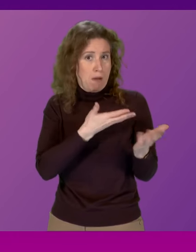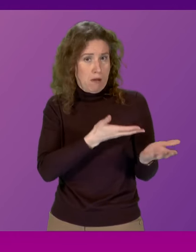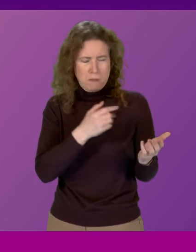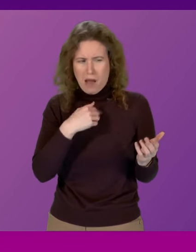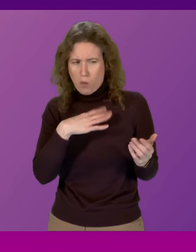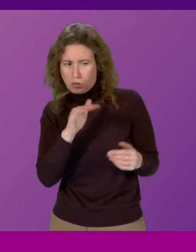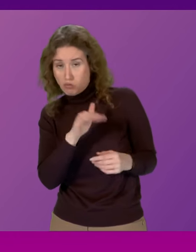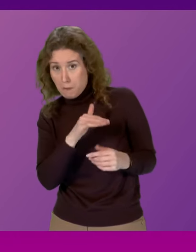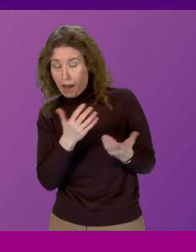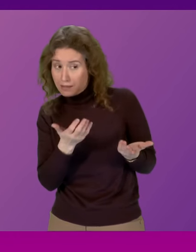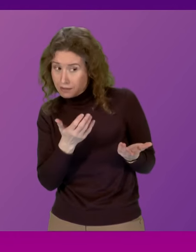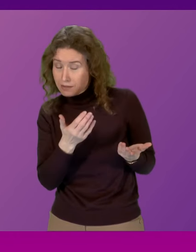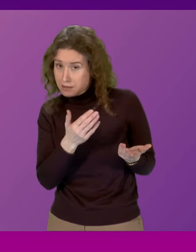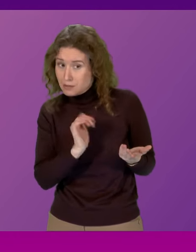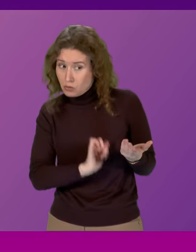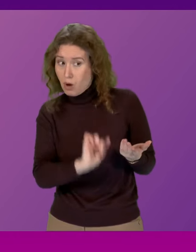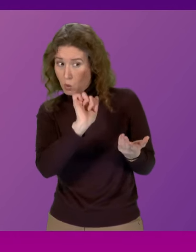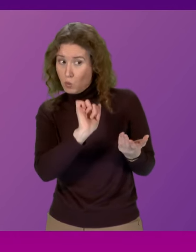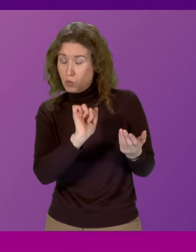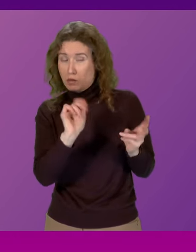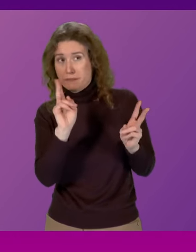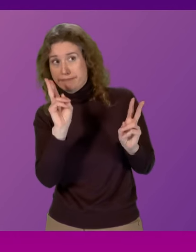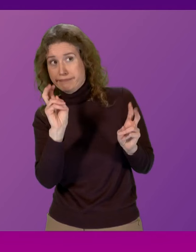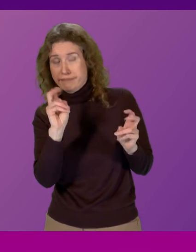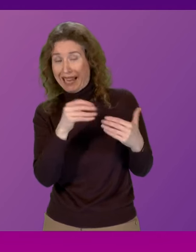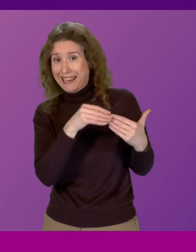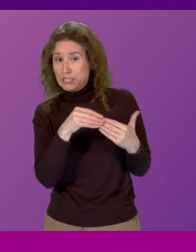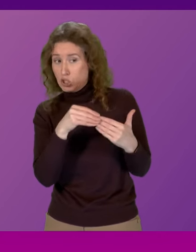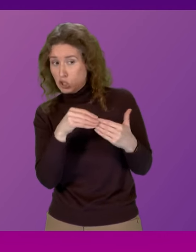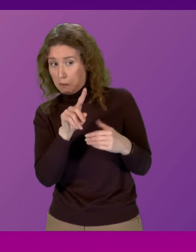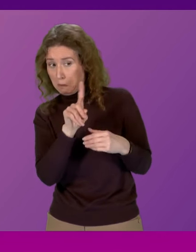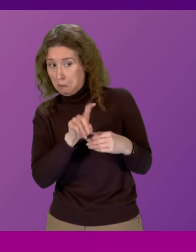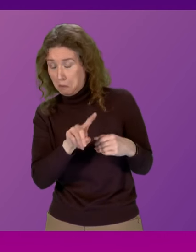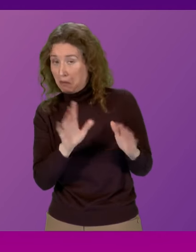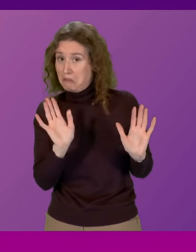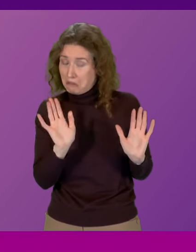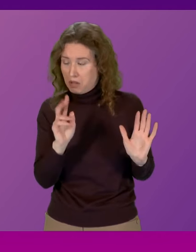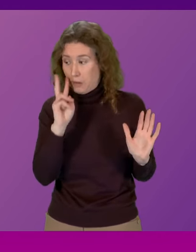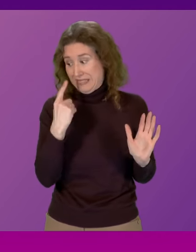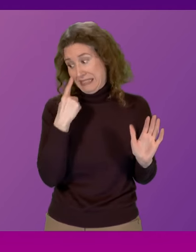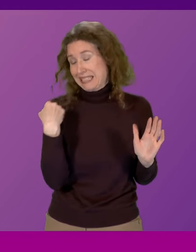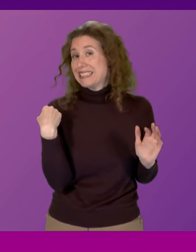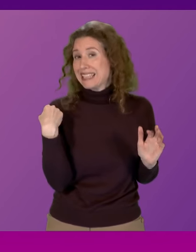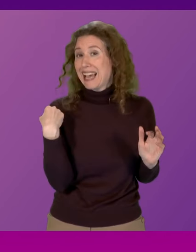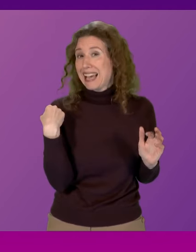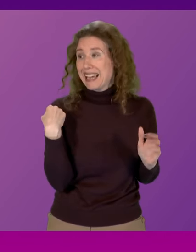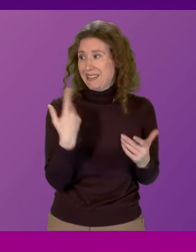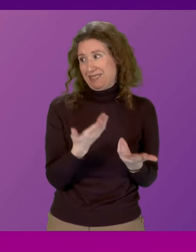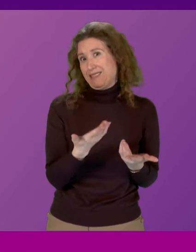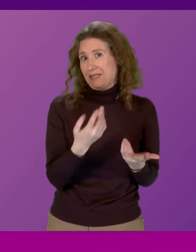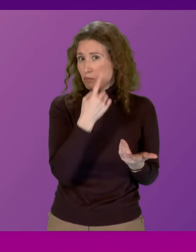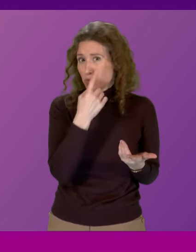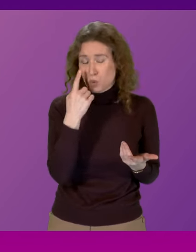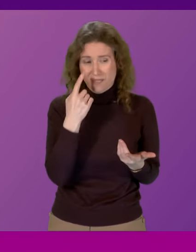I remind him about his version of leadership? I think we've seen just yesterday a demonstration